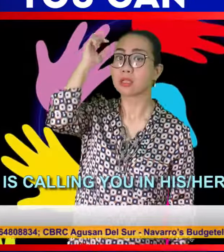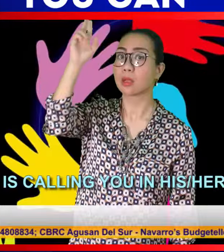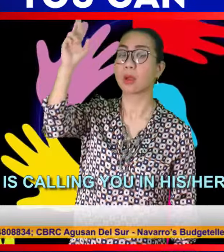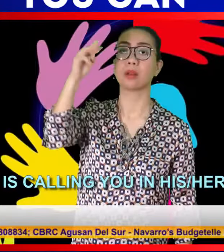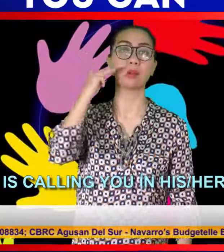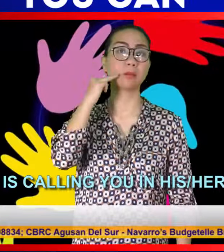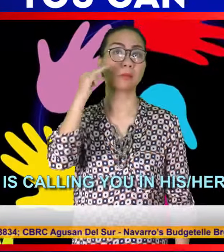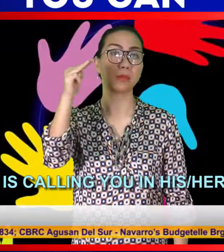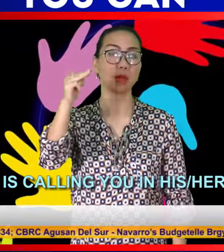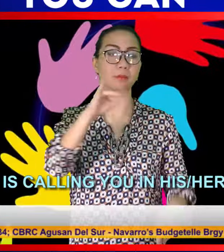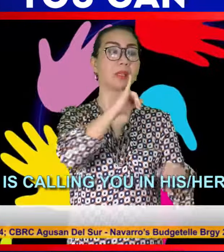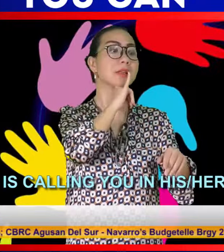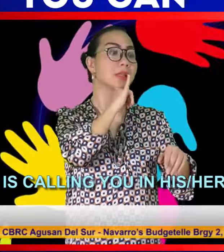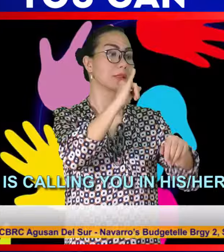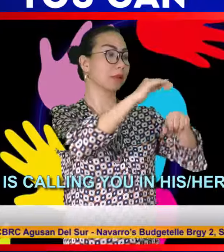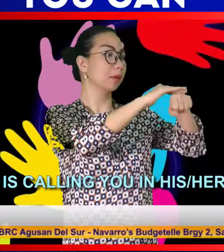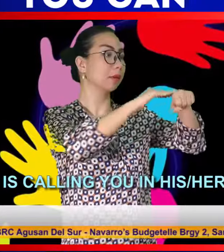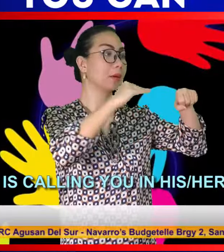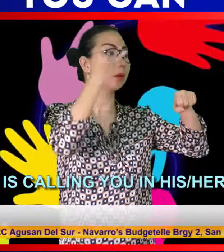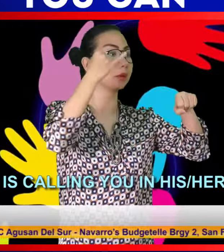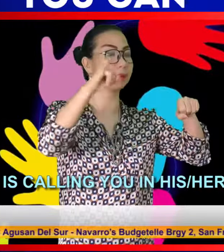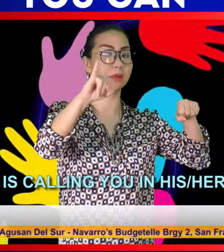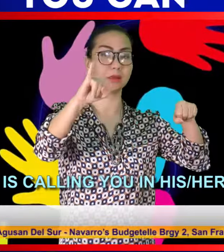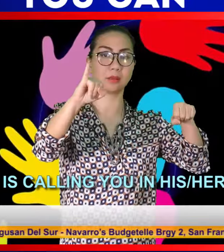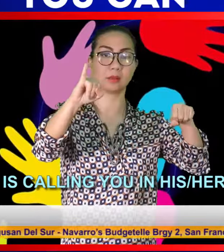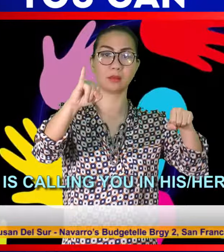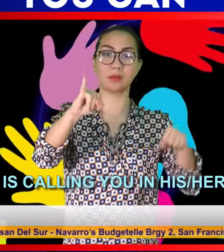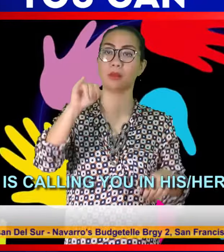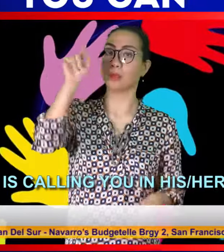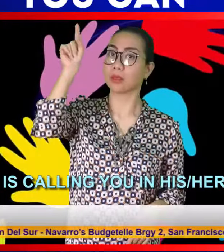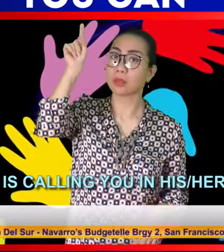Sir, ma'am is calling you in his, office.